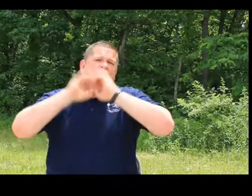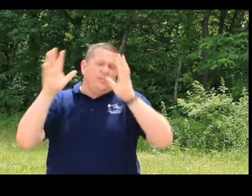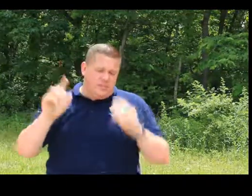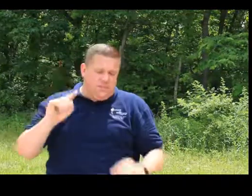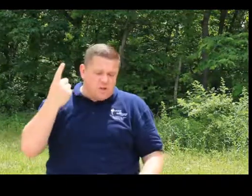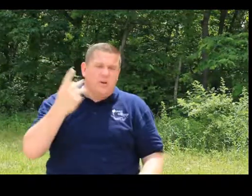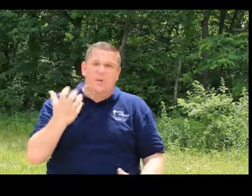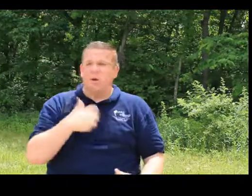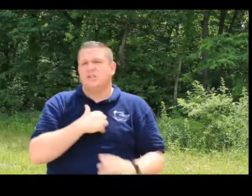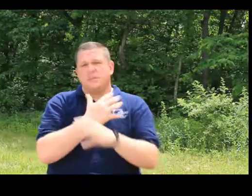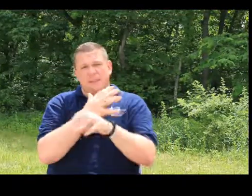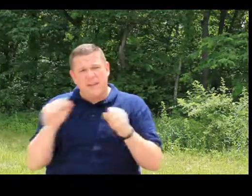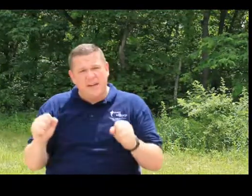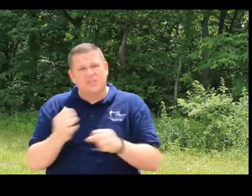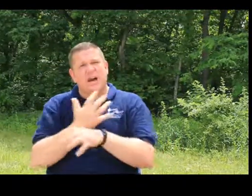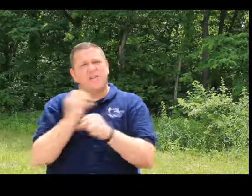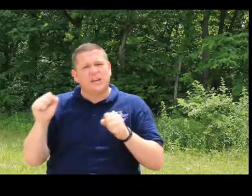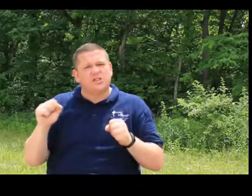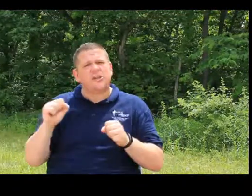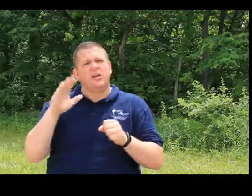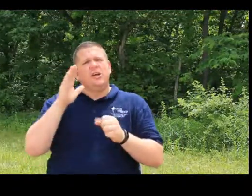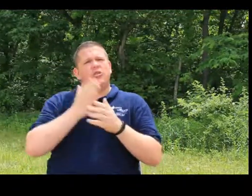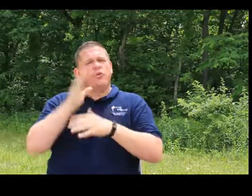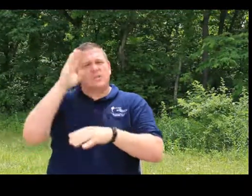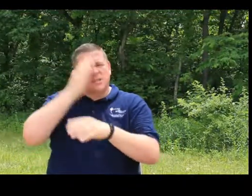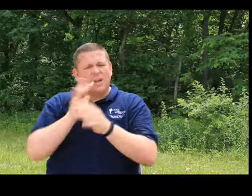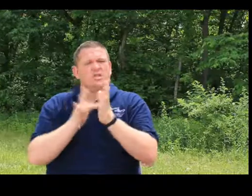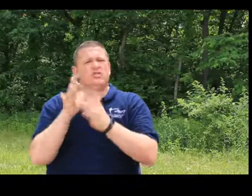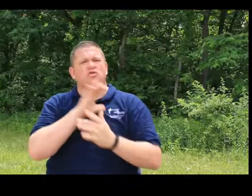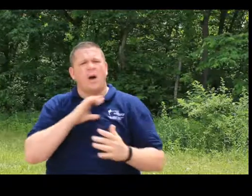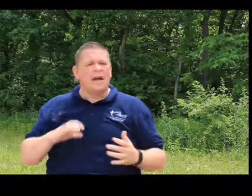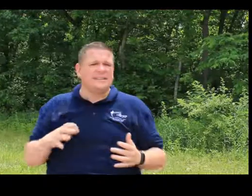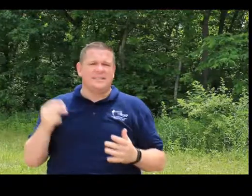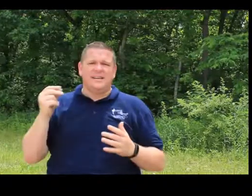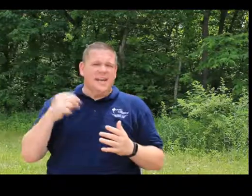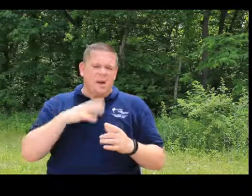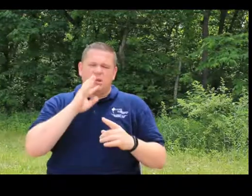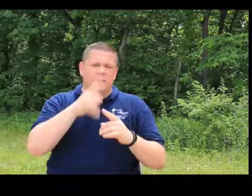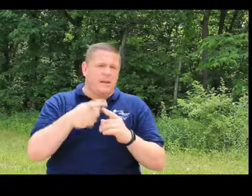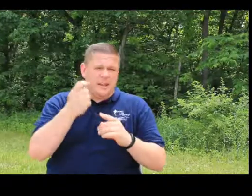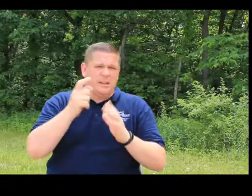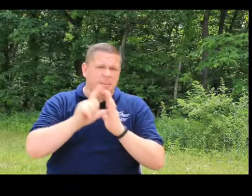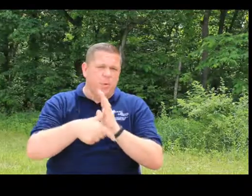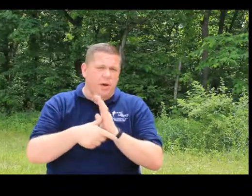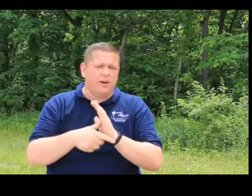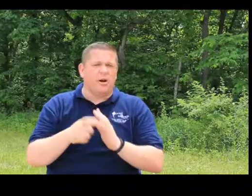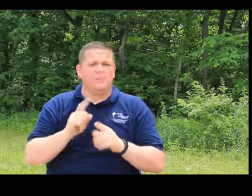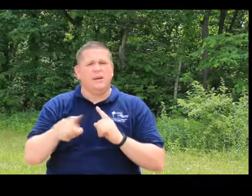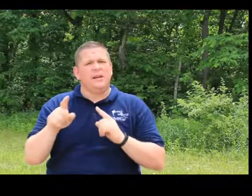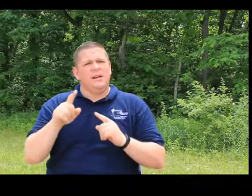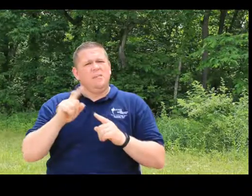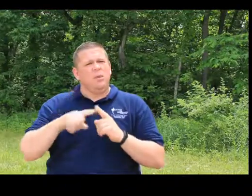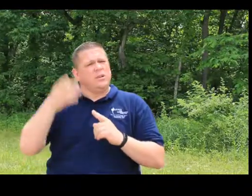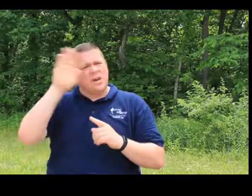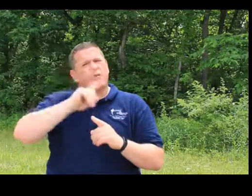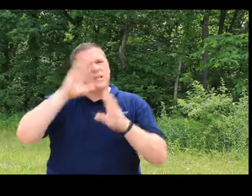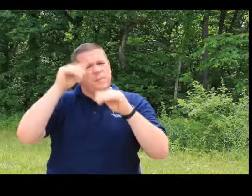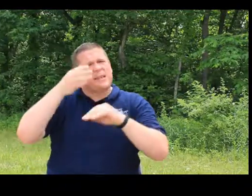obviously, first of all, he wants us to be saved. Salvation through his son, Jesus Christ. And I'll talk about that a little bit more later on. But what does God really expect